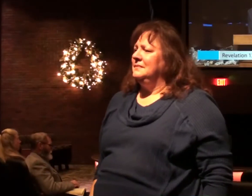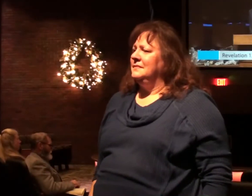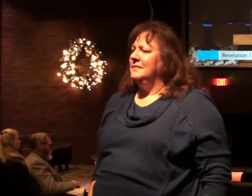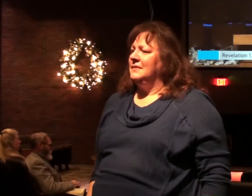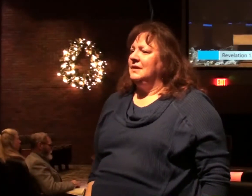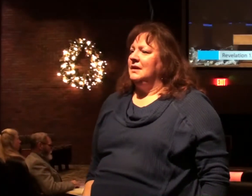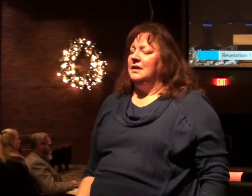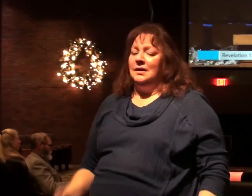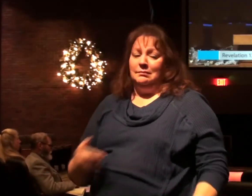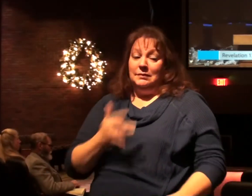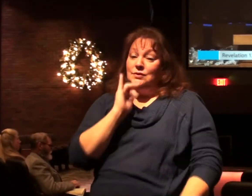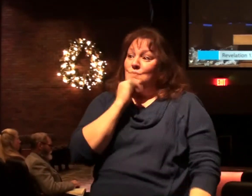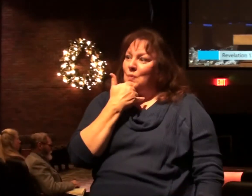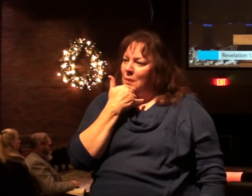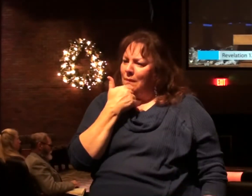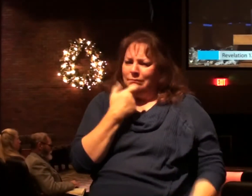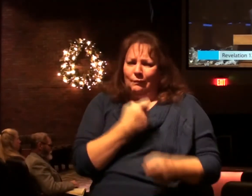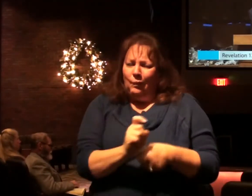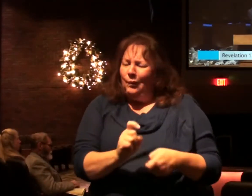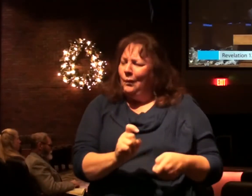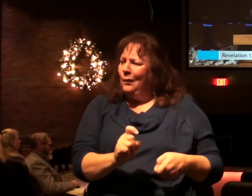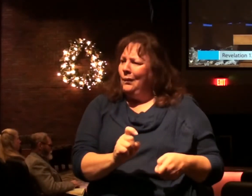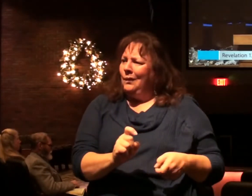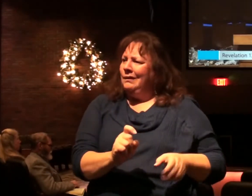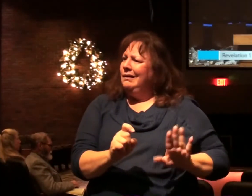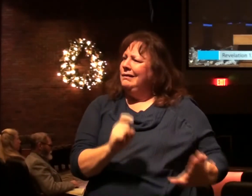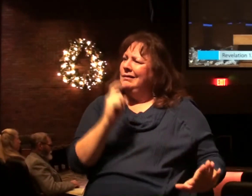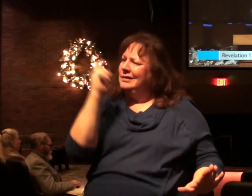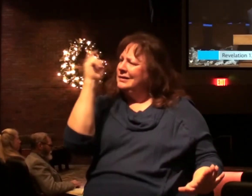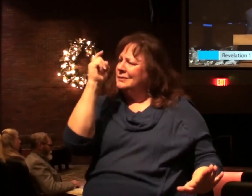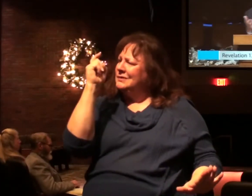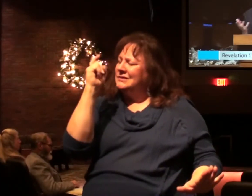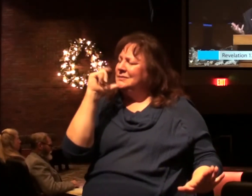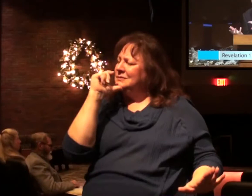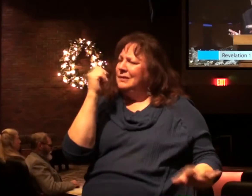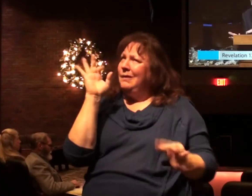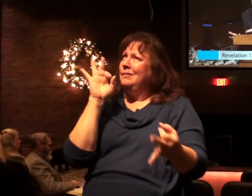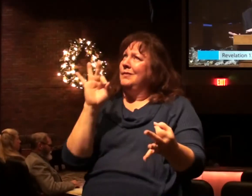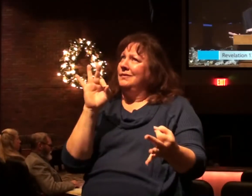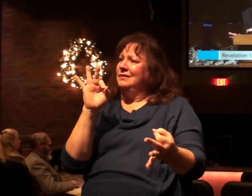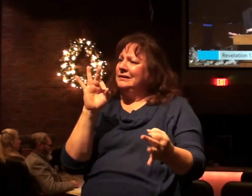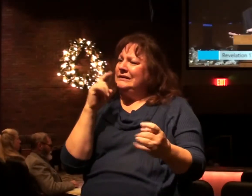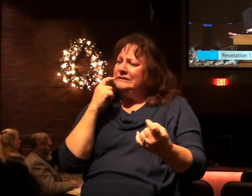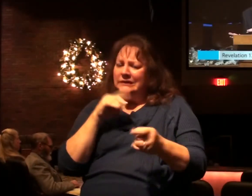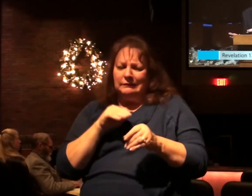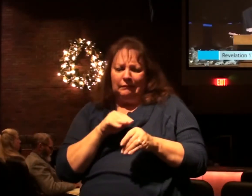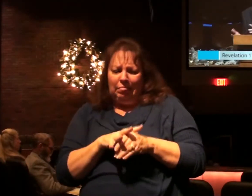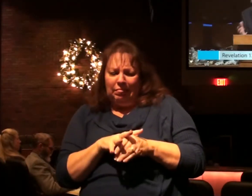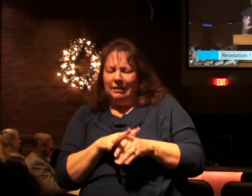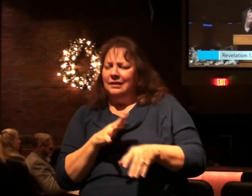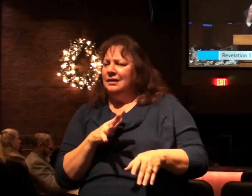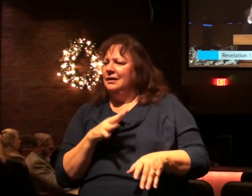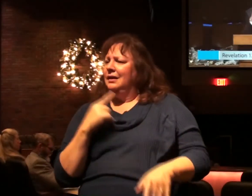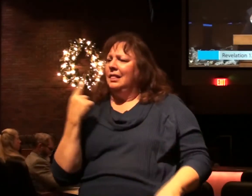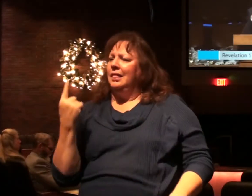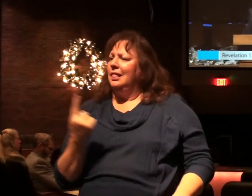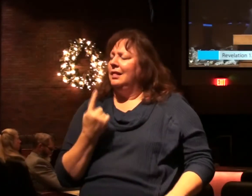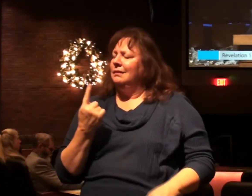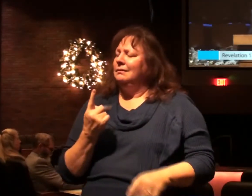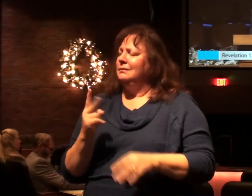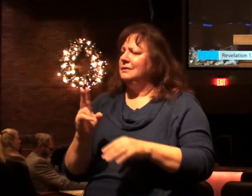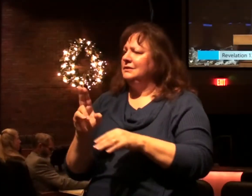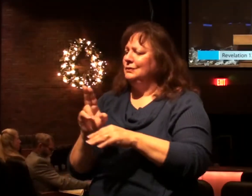but it's corrupt. His wisdom was corrupted by sin so it's all used